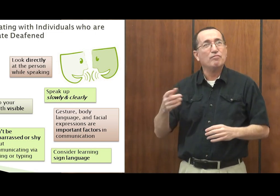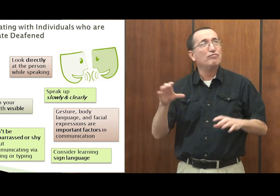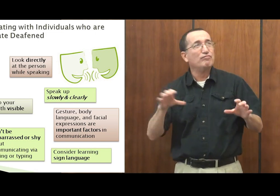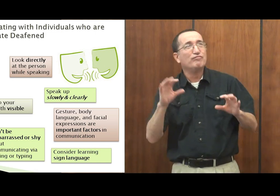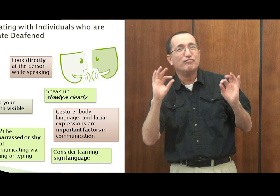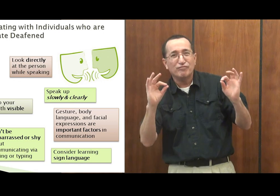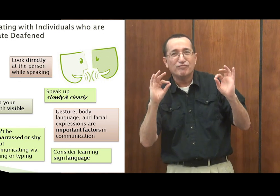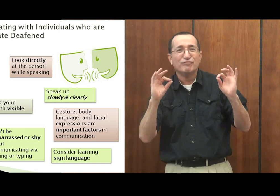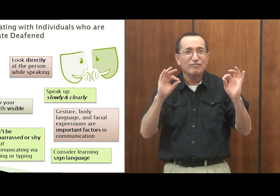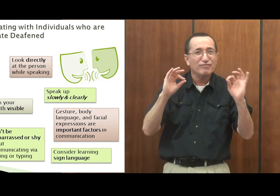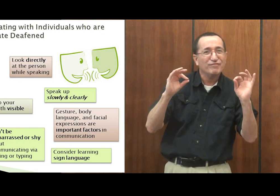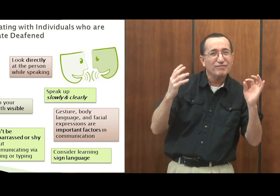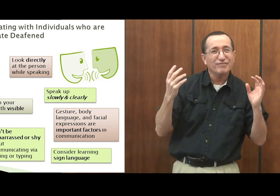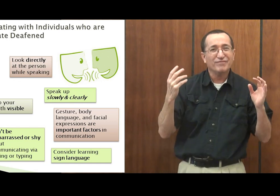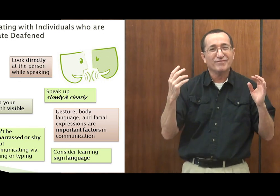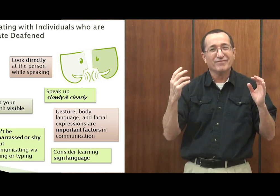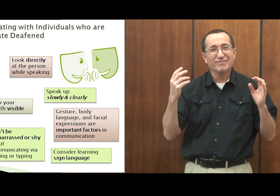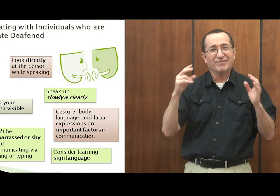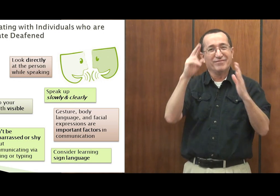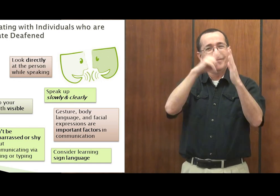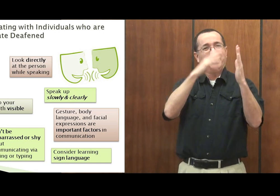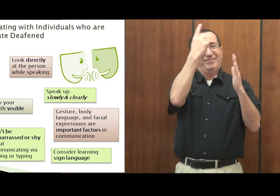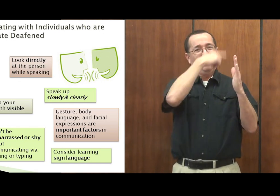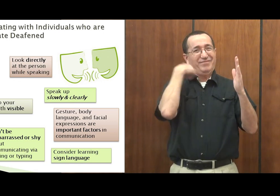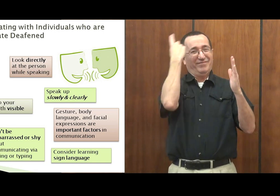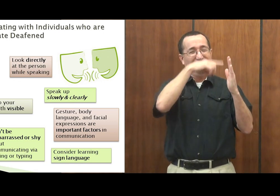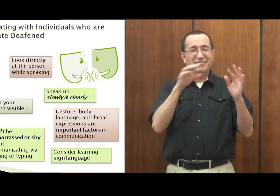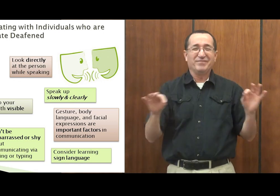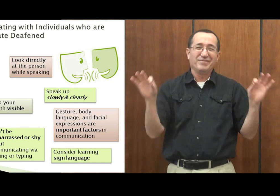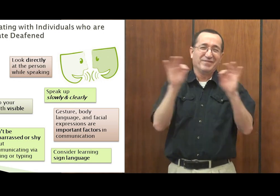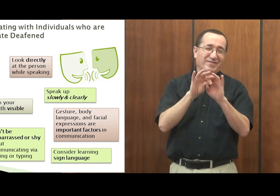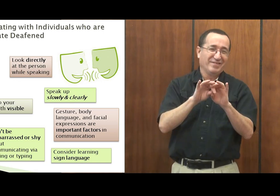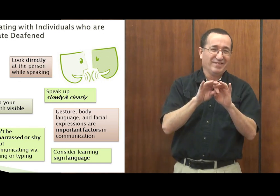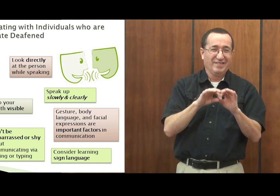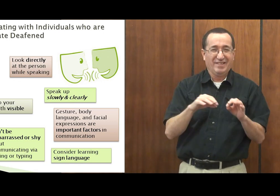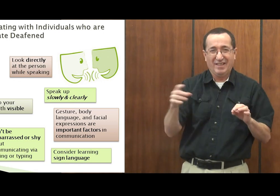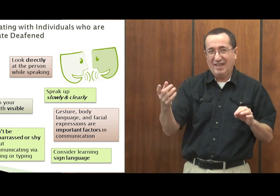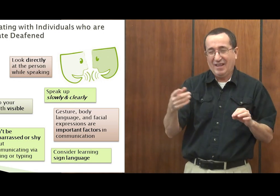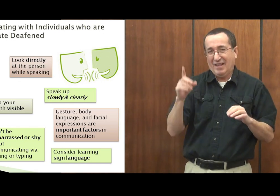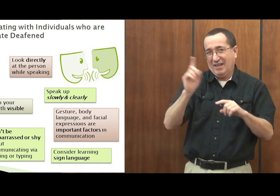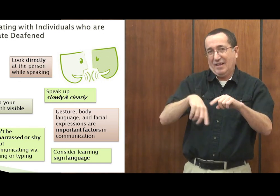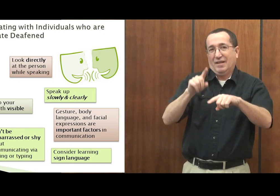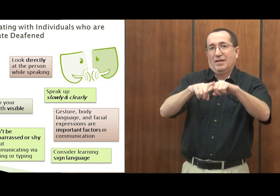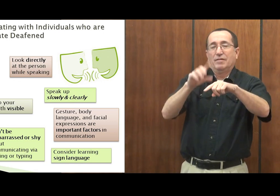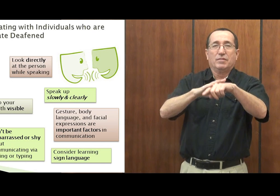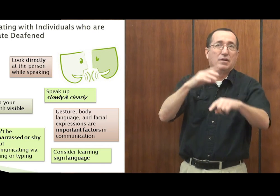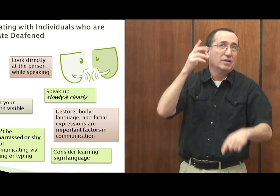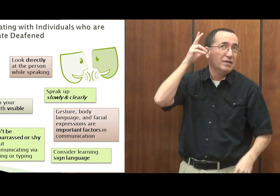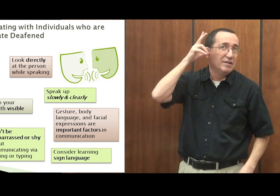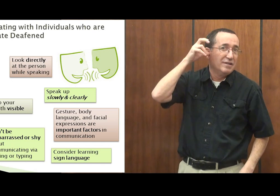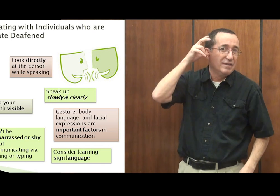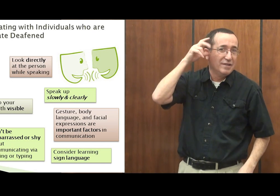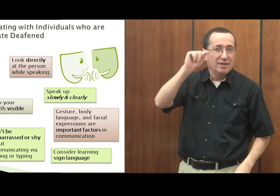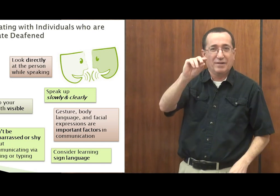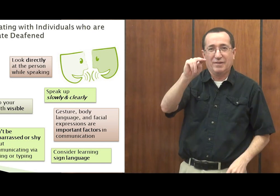better. Or, hey, it's a good day, you have a smile on your face, things are good. We read facial expression